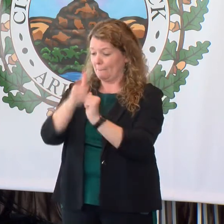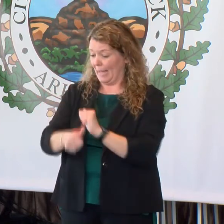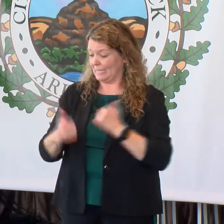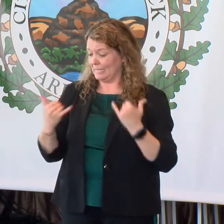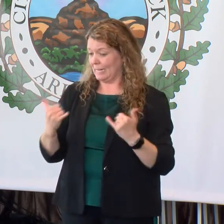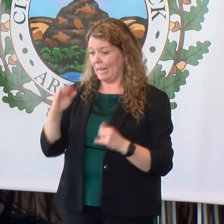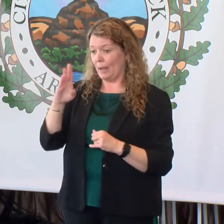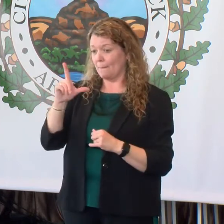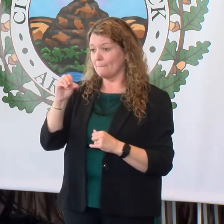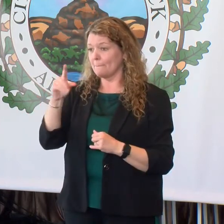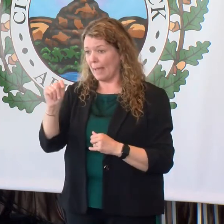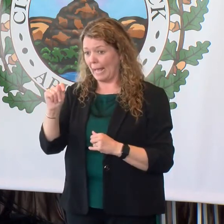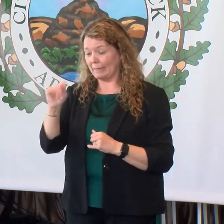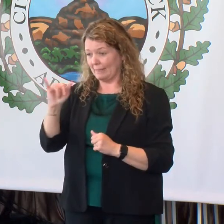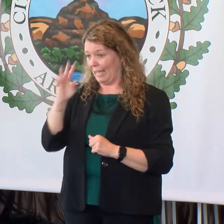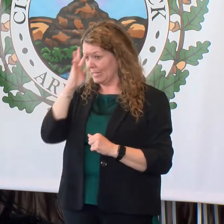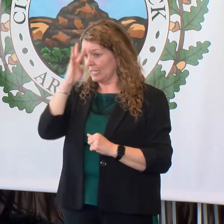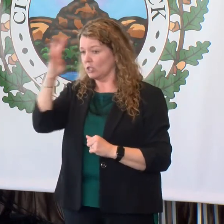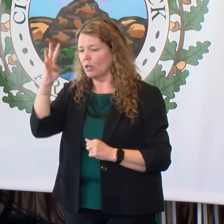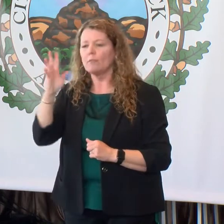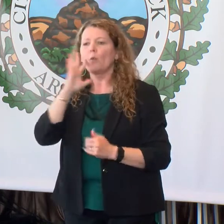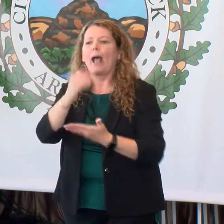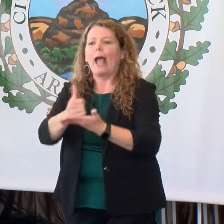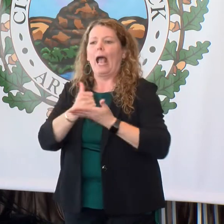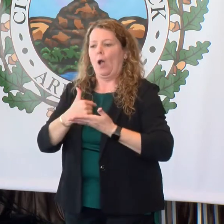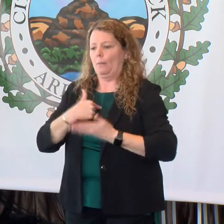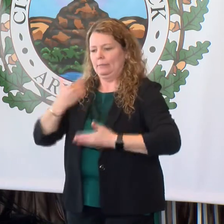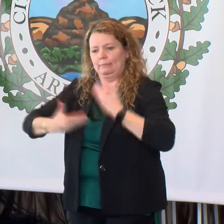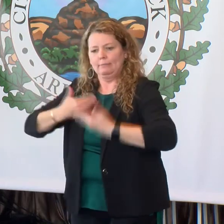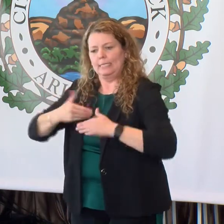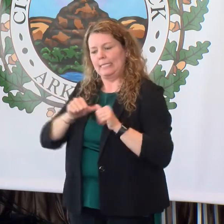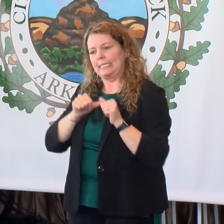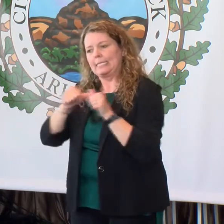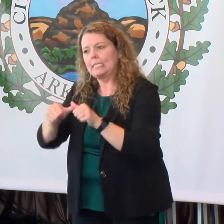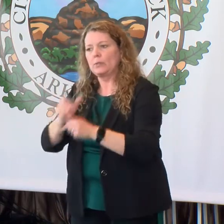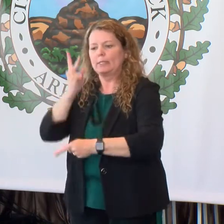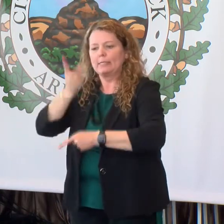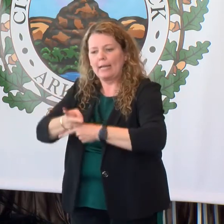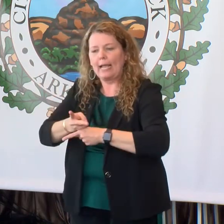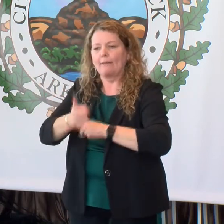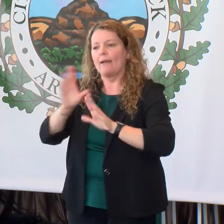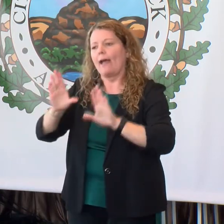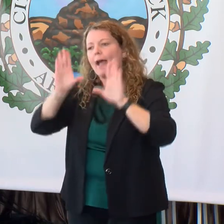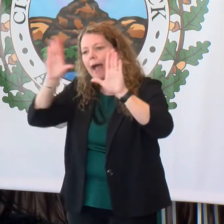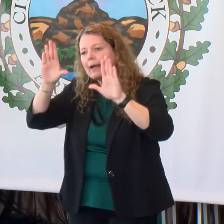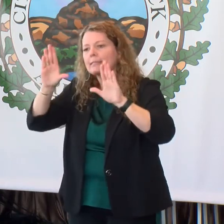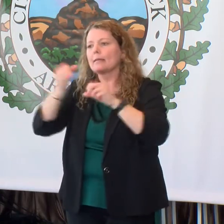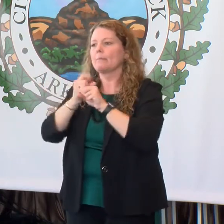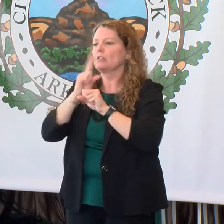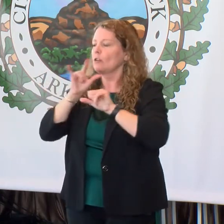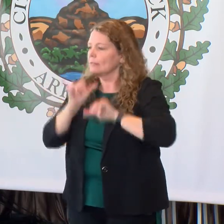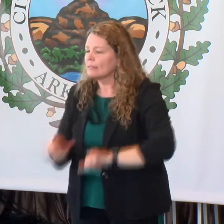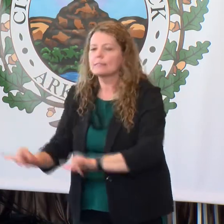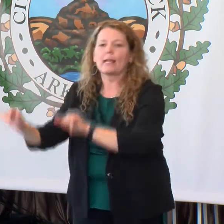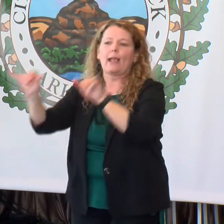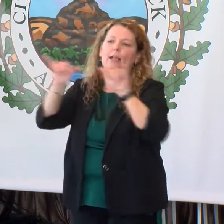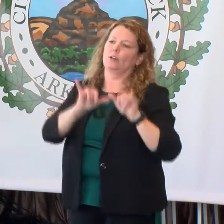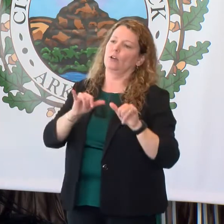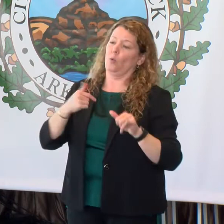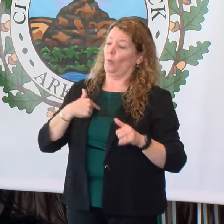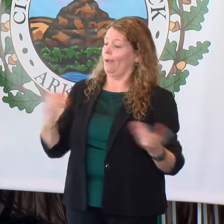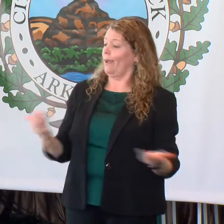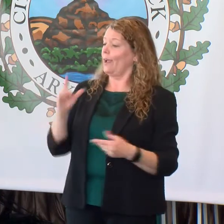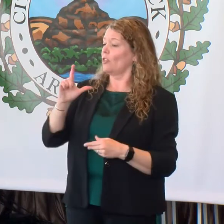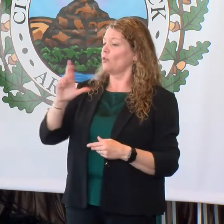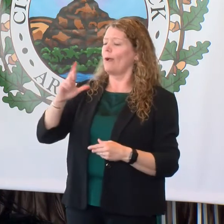you will help us to shore up that accreditation, maintain that excellent standard, and make sure that we have the very